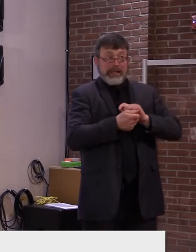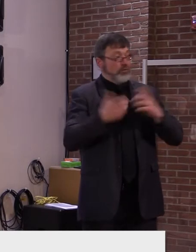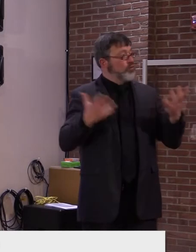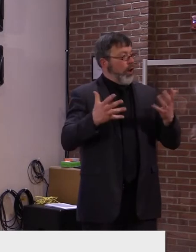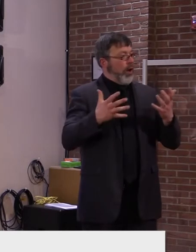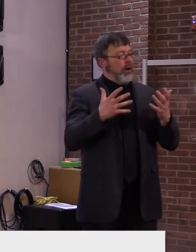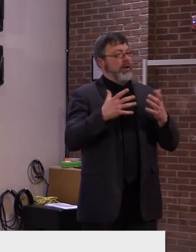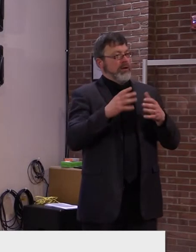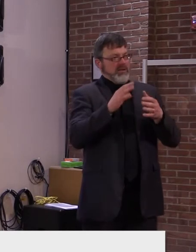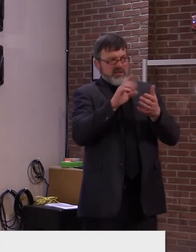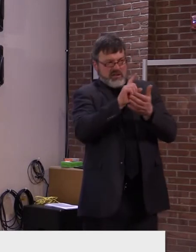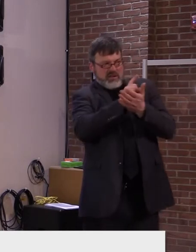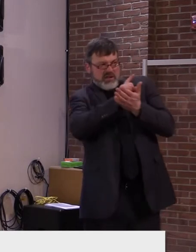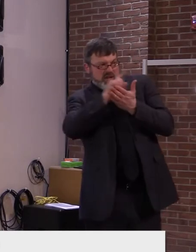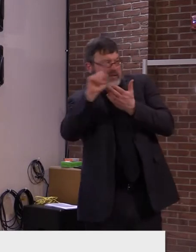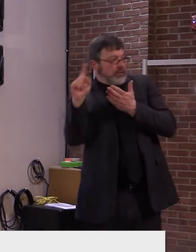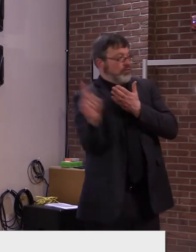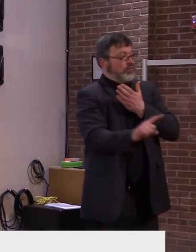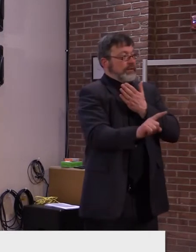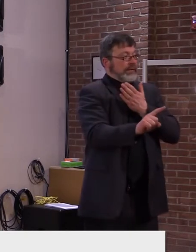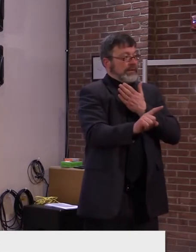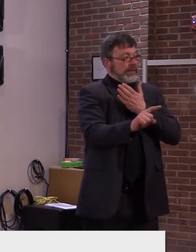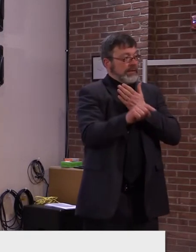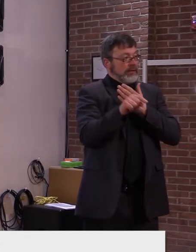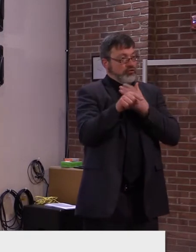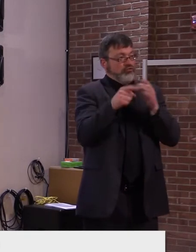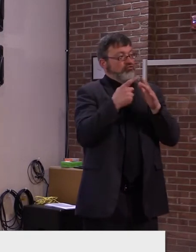the guidelines, the following guidelines.